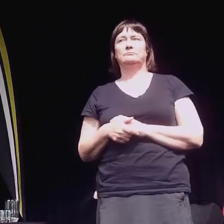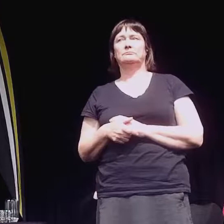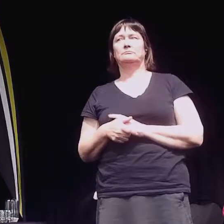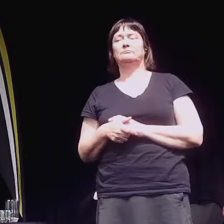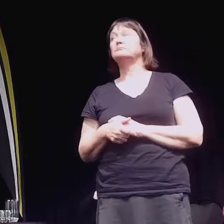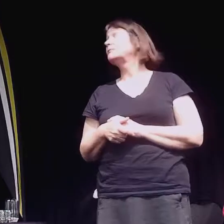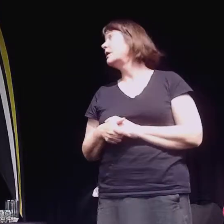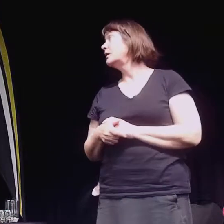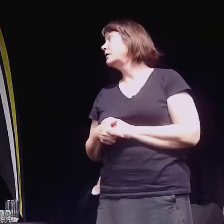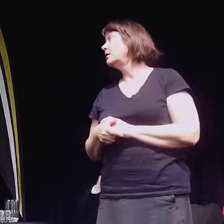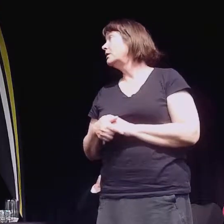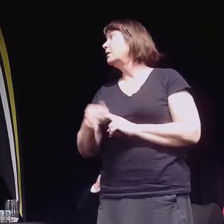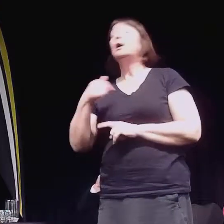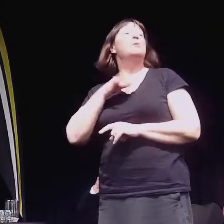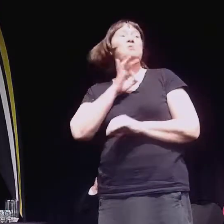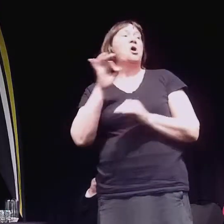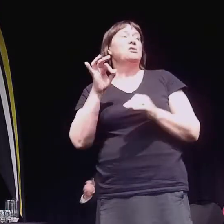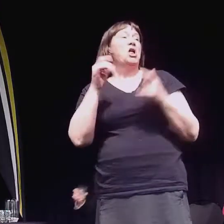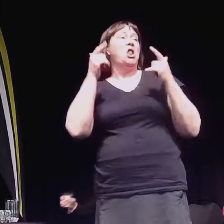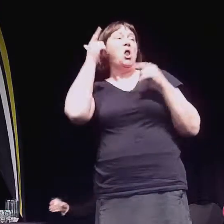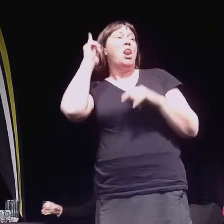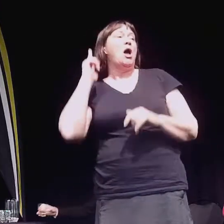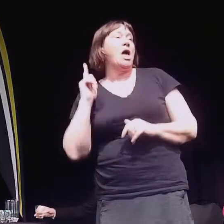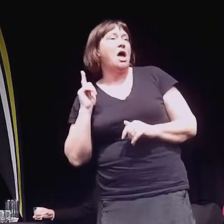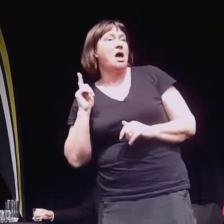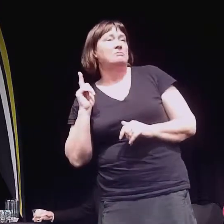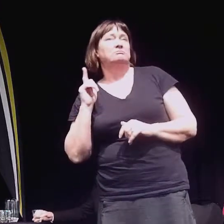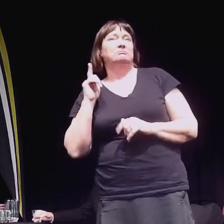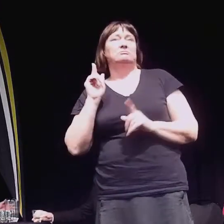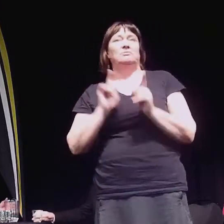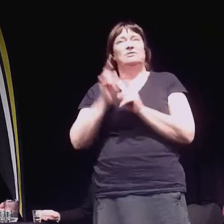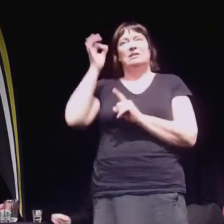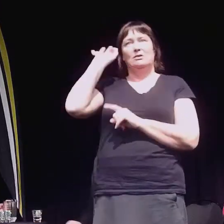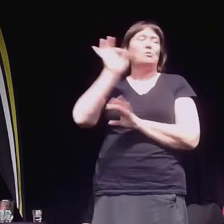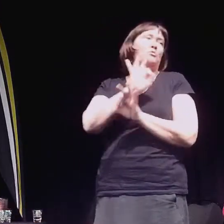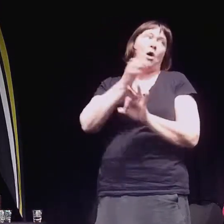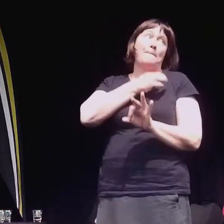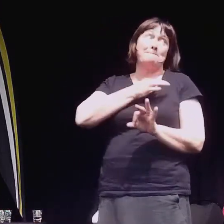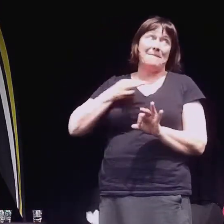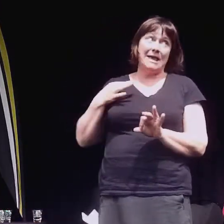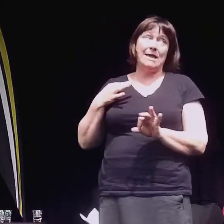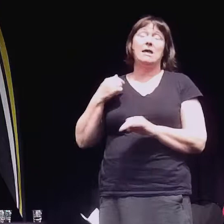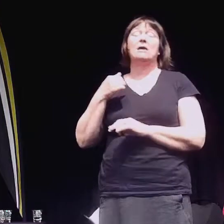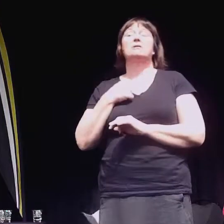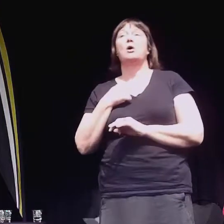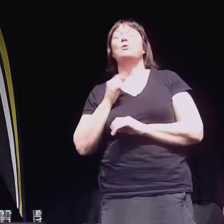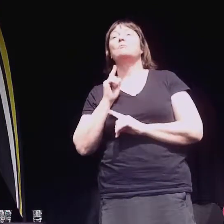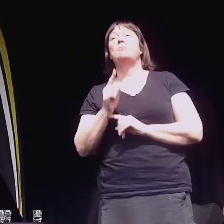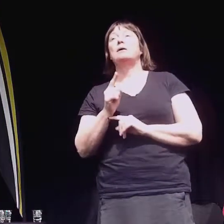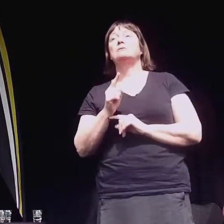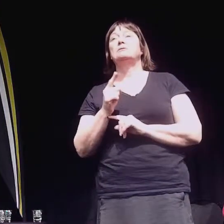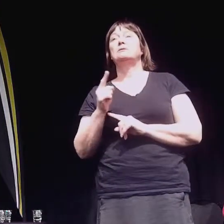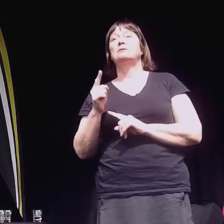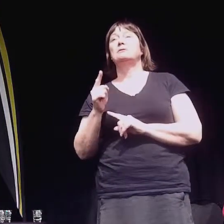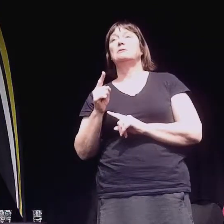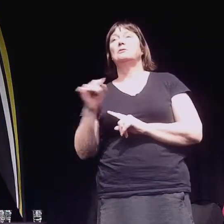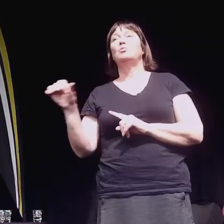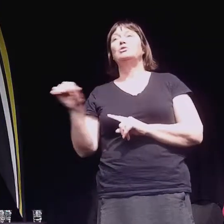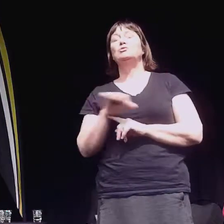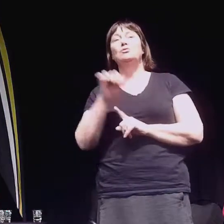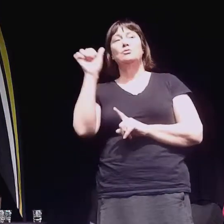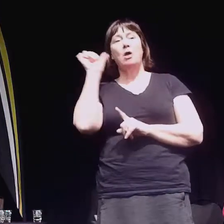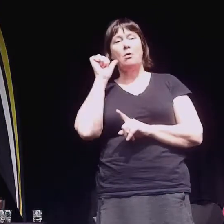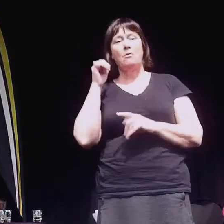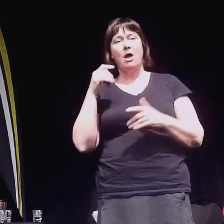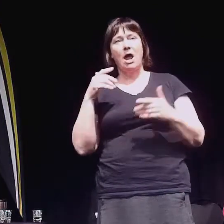I'm not a lawyer of city council or a mayor, but we should know how